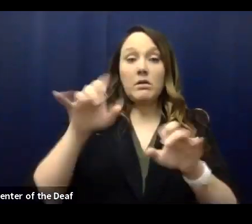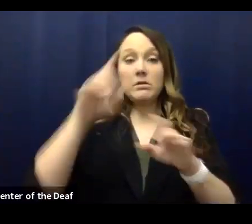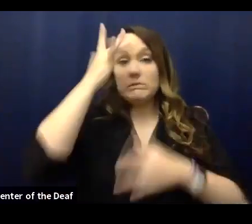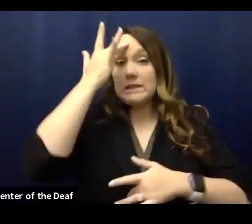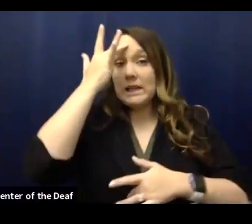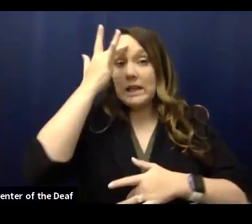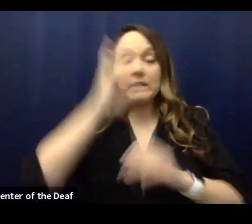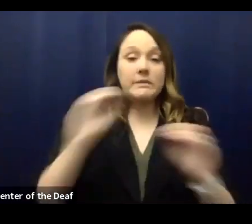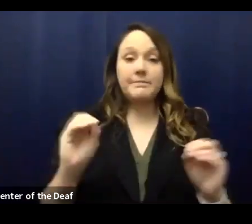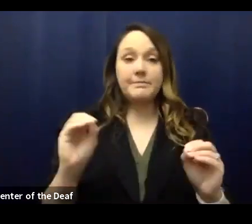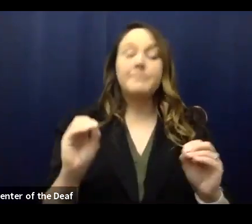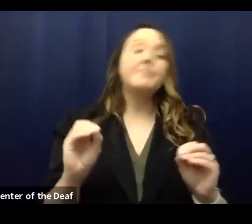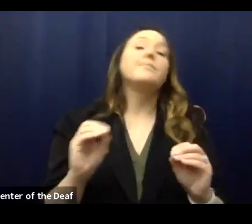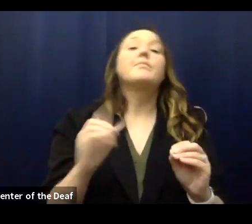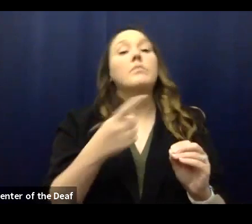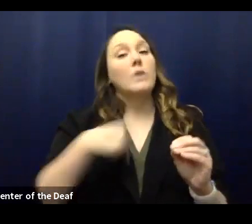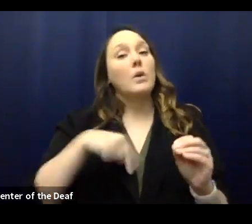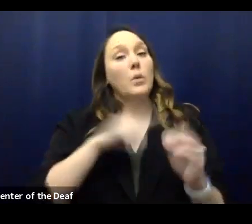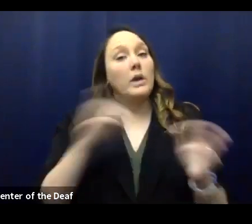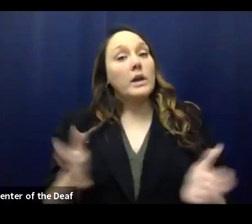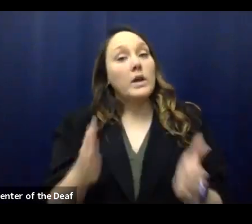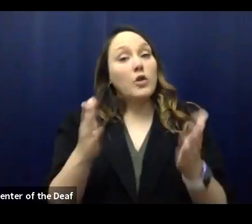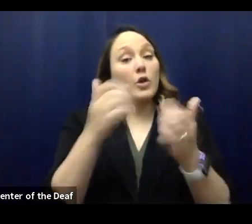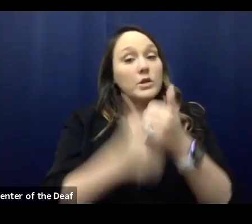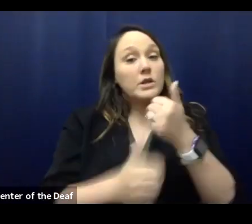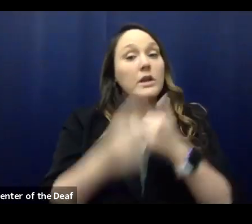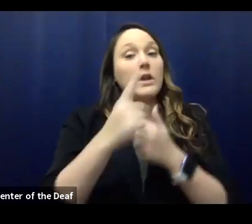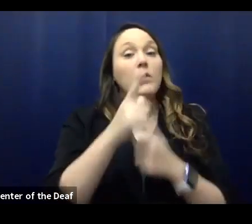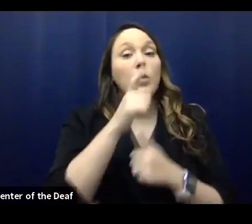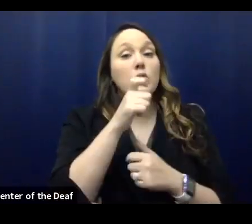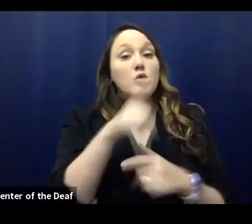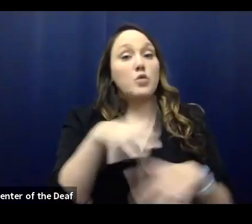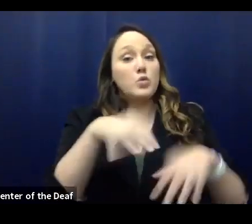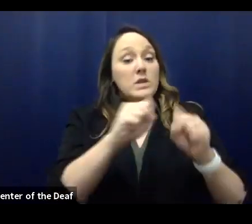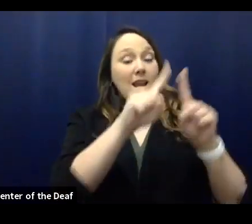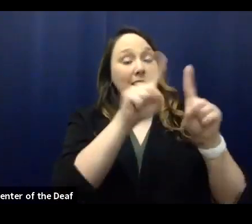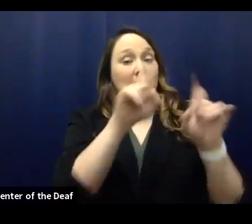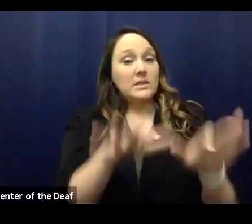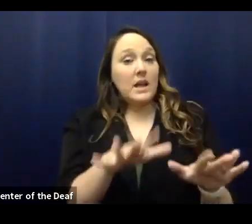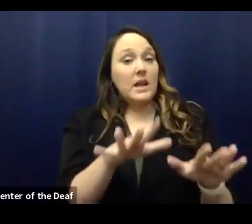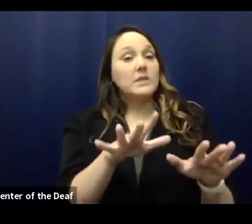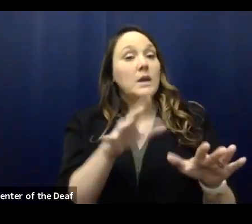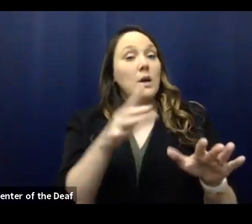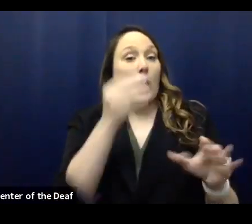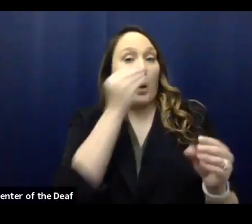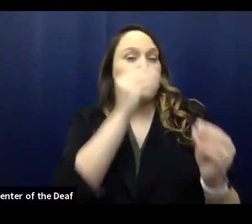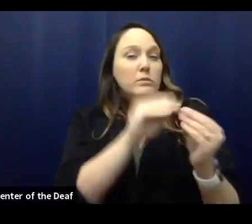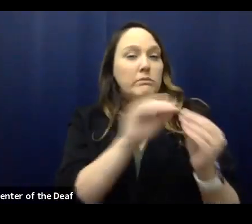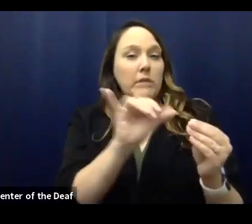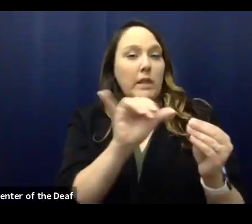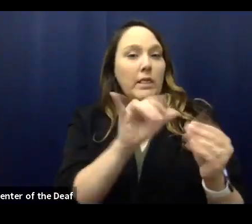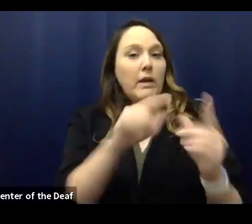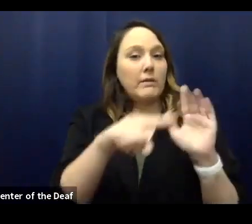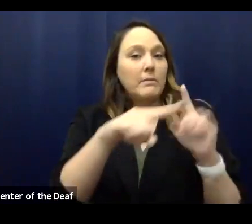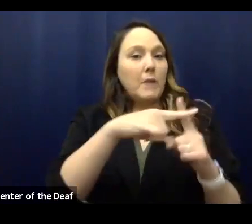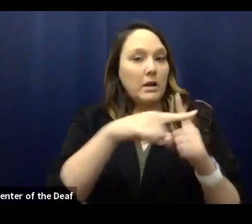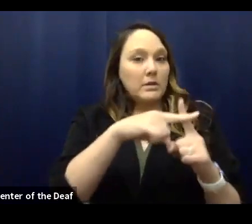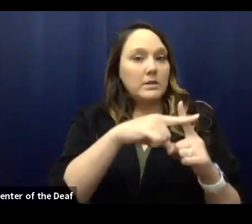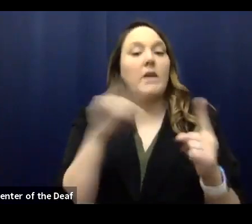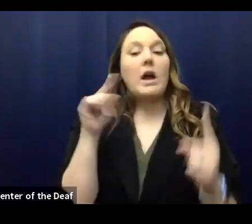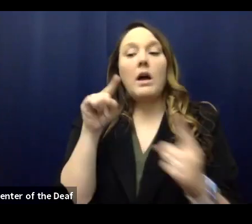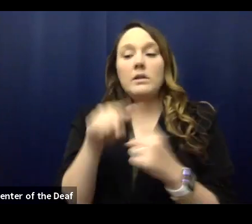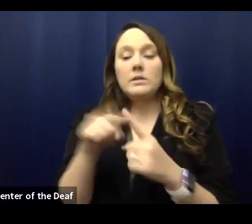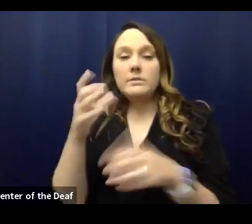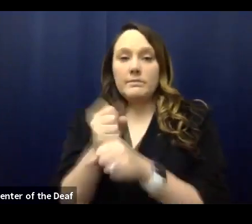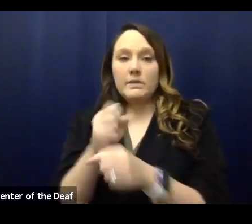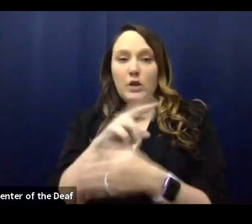said, we encourage everyone who gets tested to treat their test result as positive until they get the result back. That